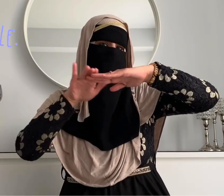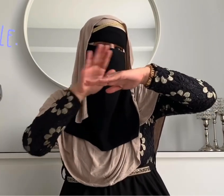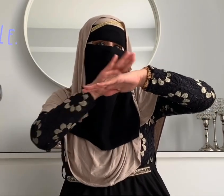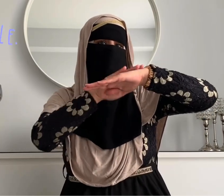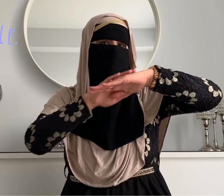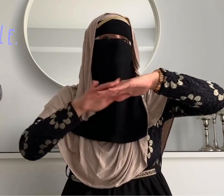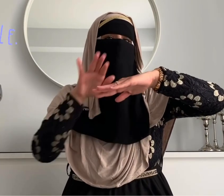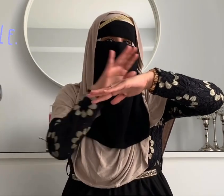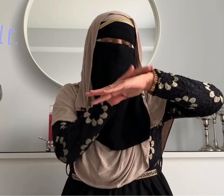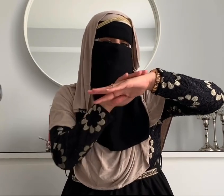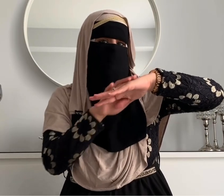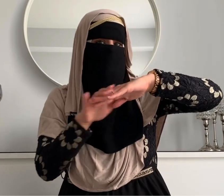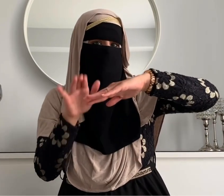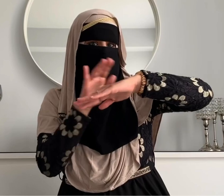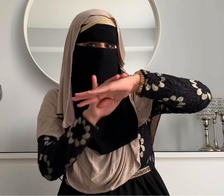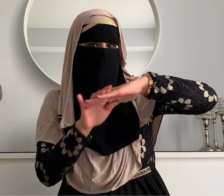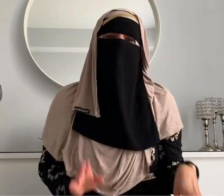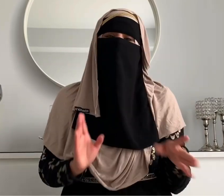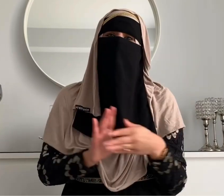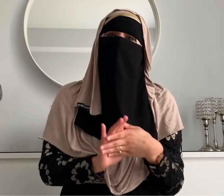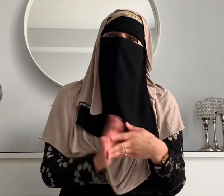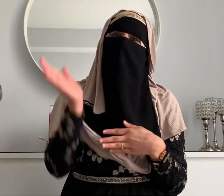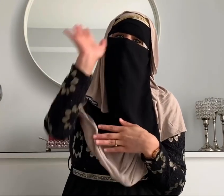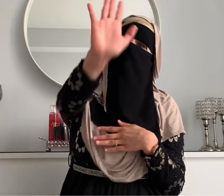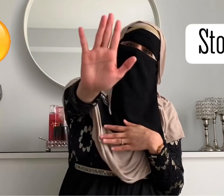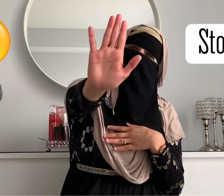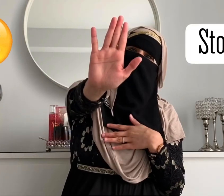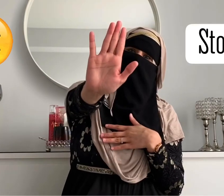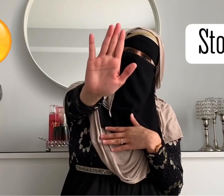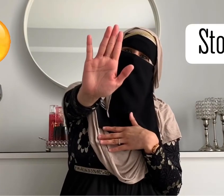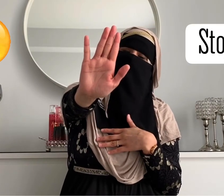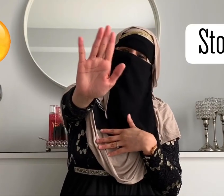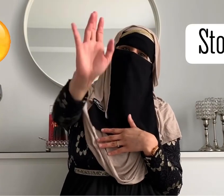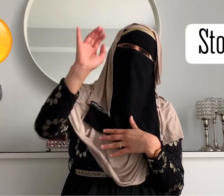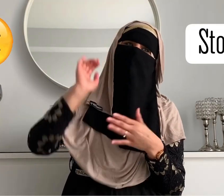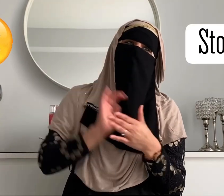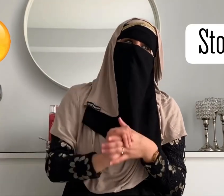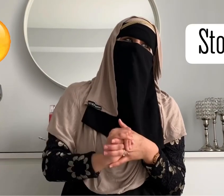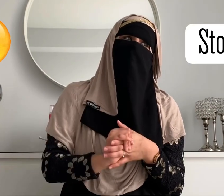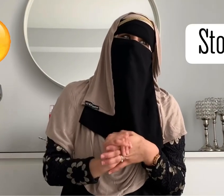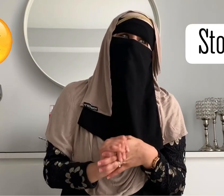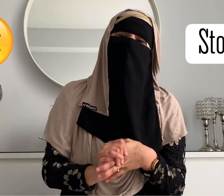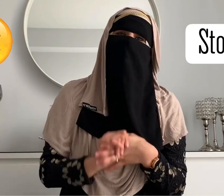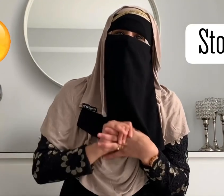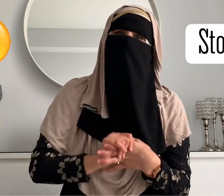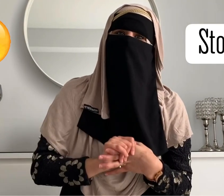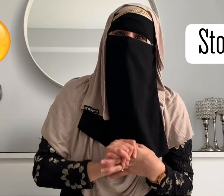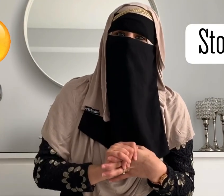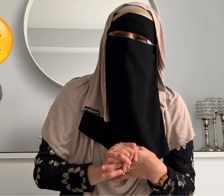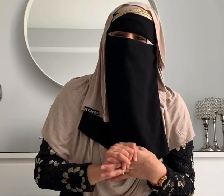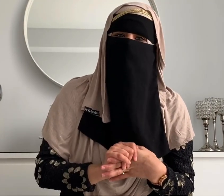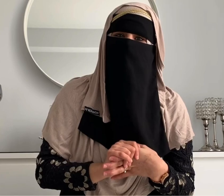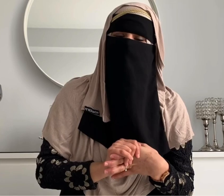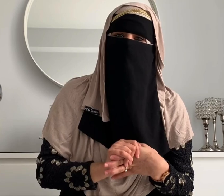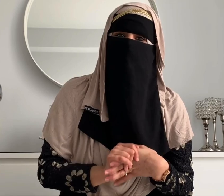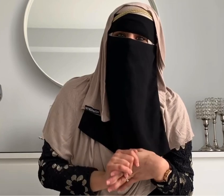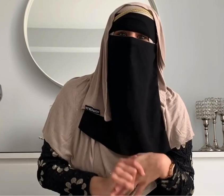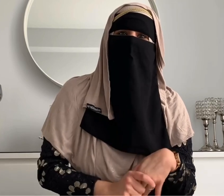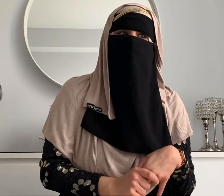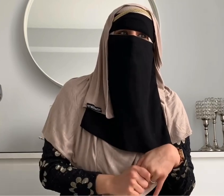so samara does this as well sign for stop is this and i actually never taught her the sign for stop we just